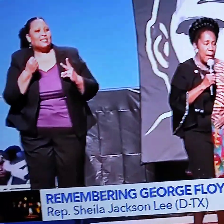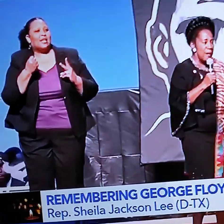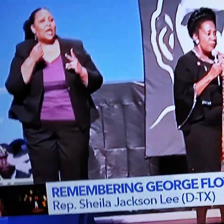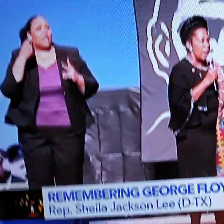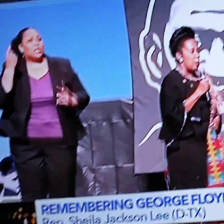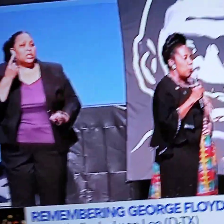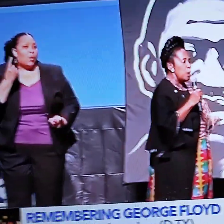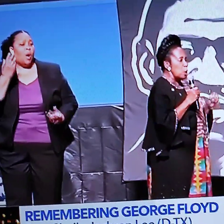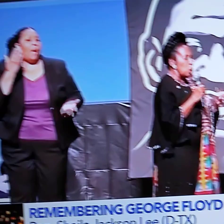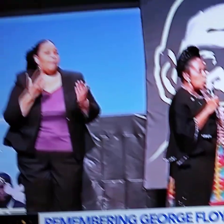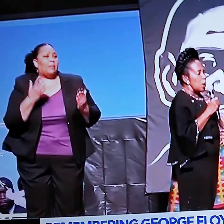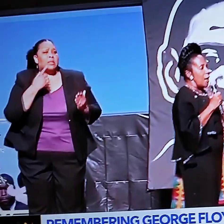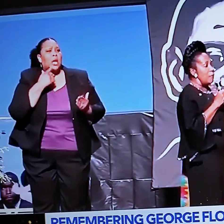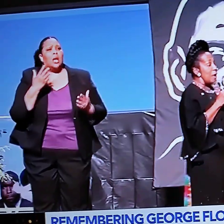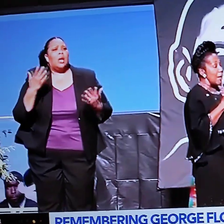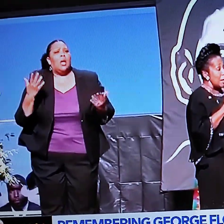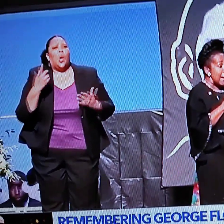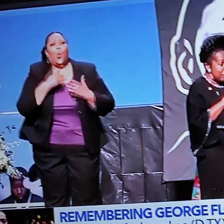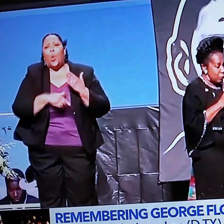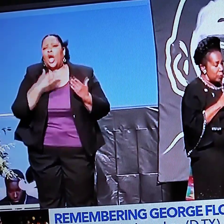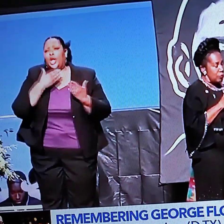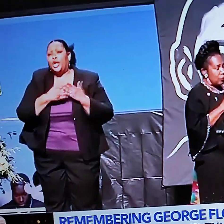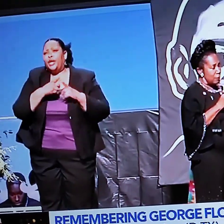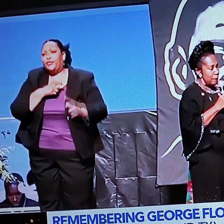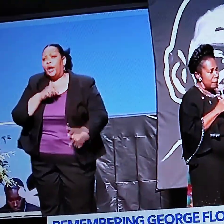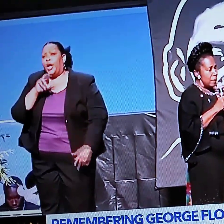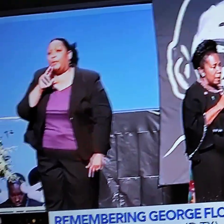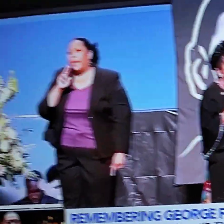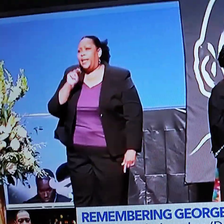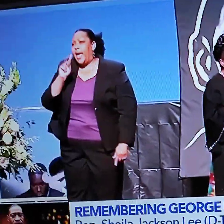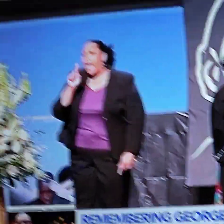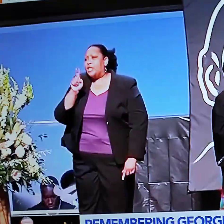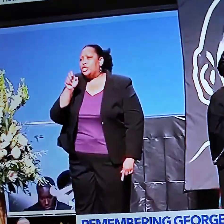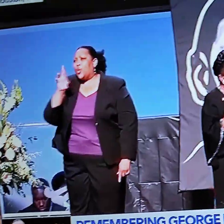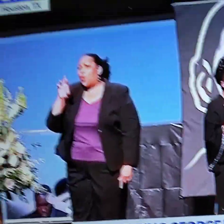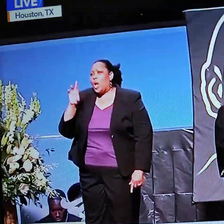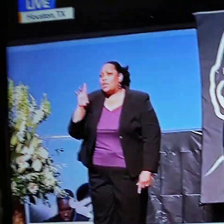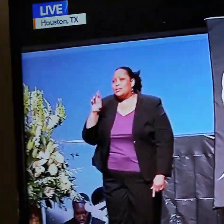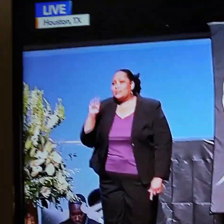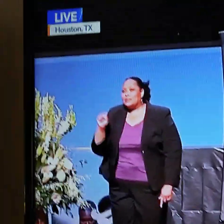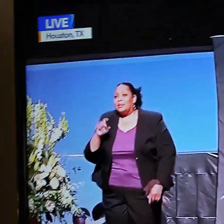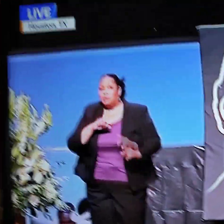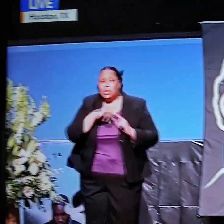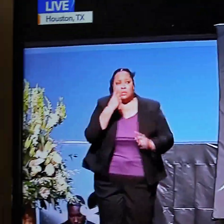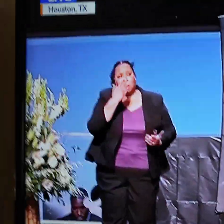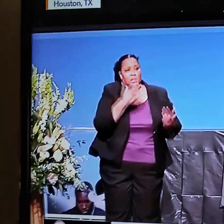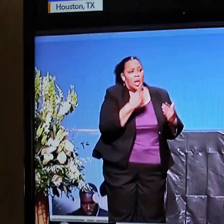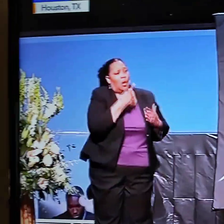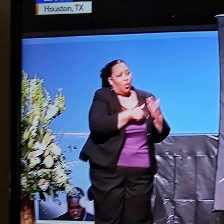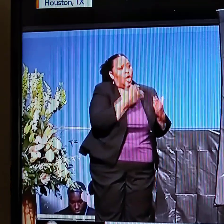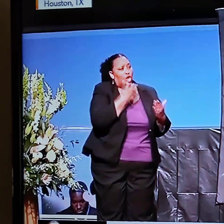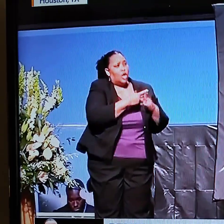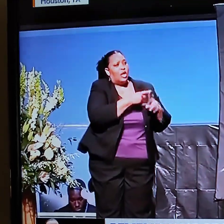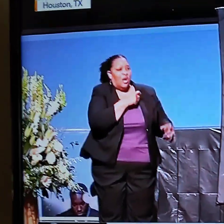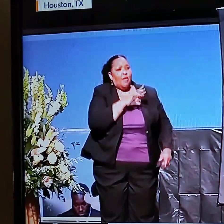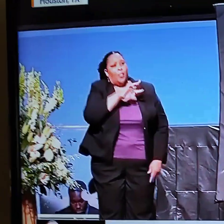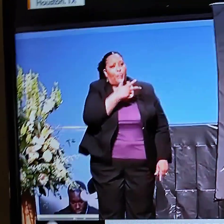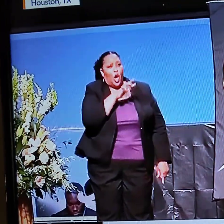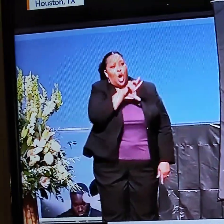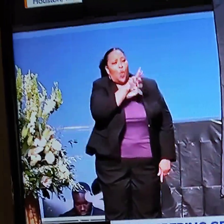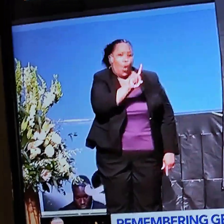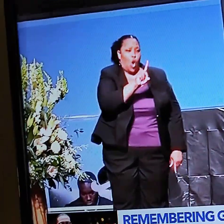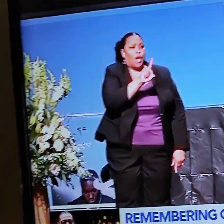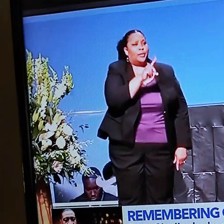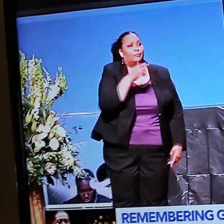Somebody might have said, what good comes out of Nazareth? Somebody else might have said, what good comes out of third war?